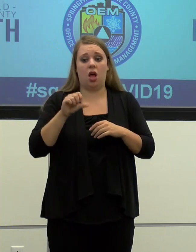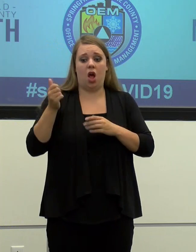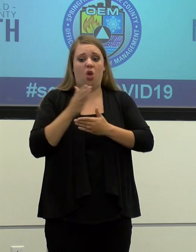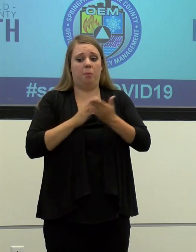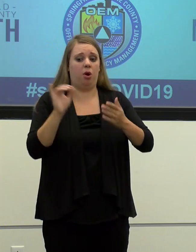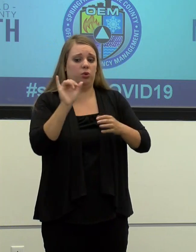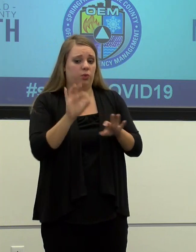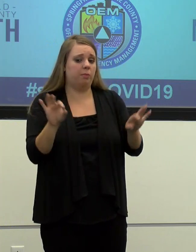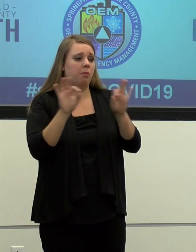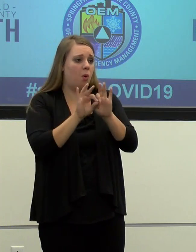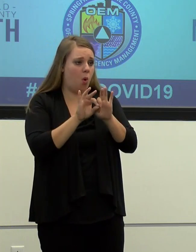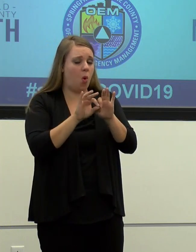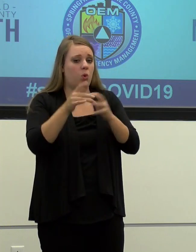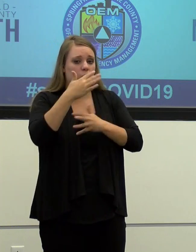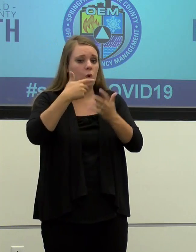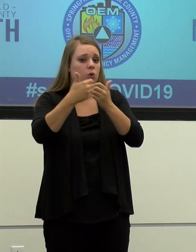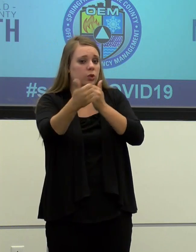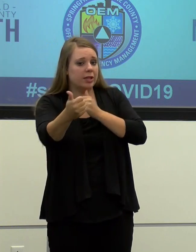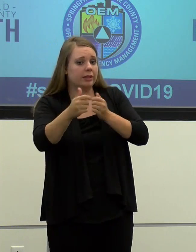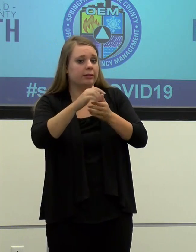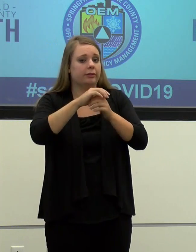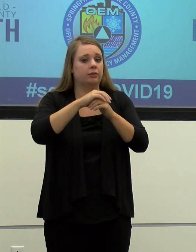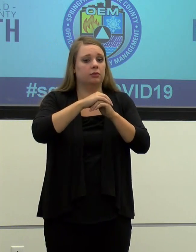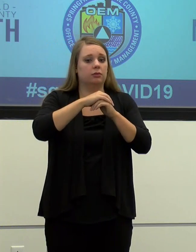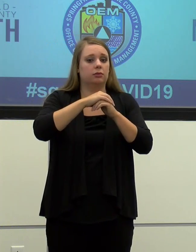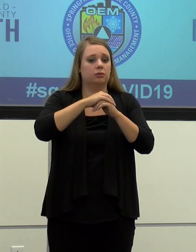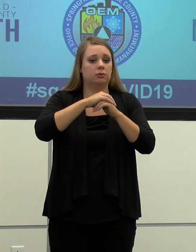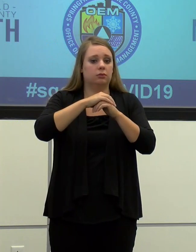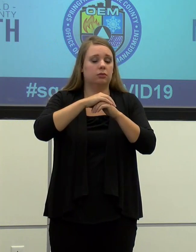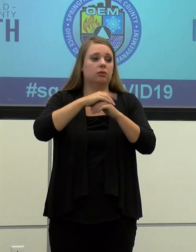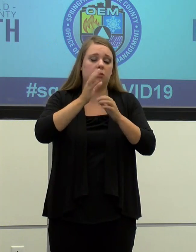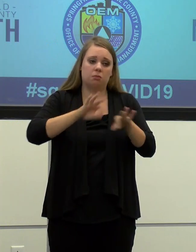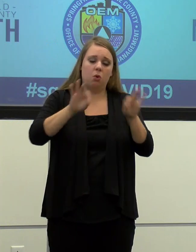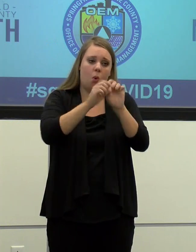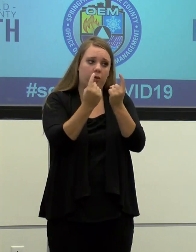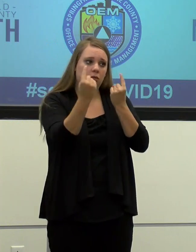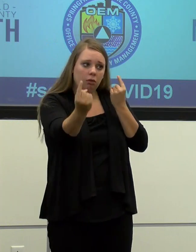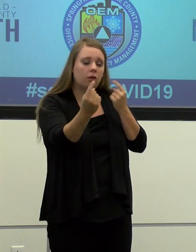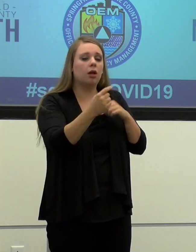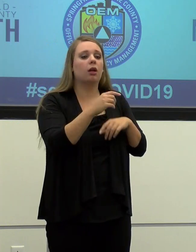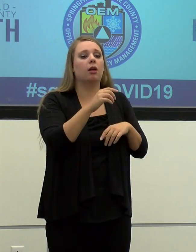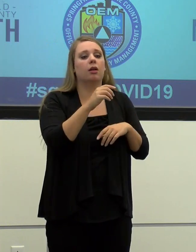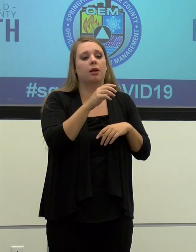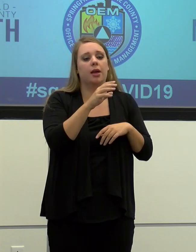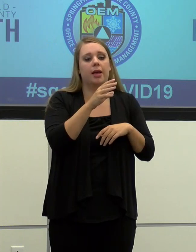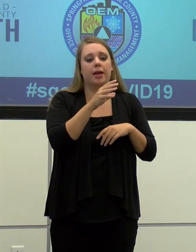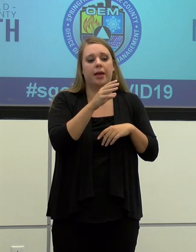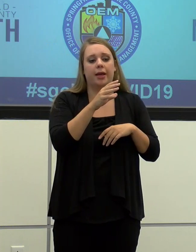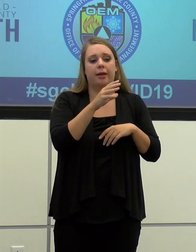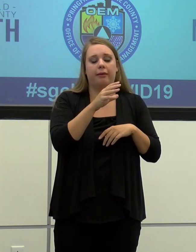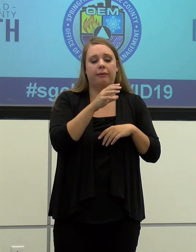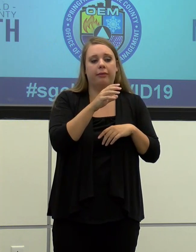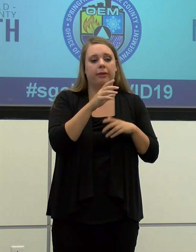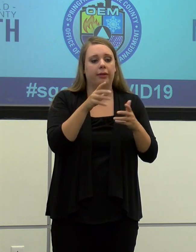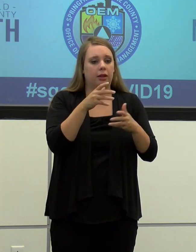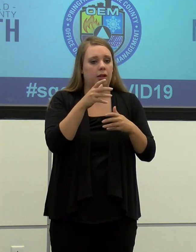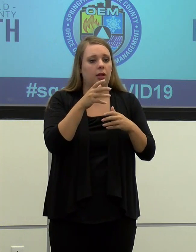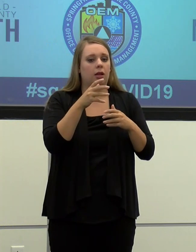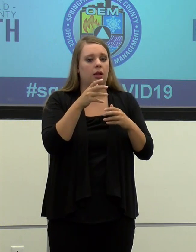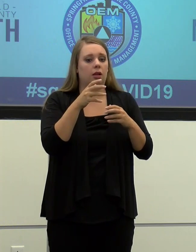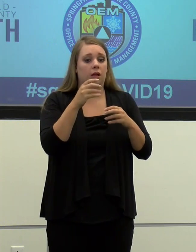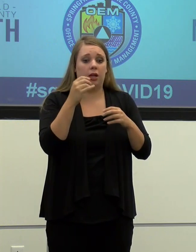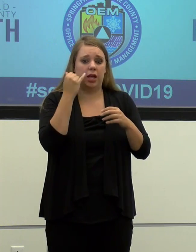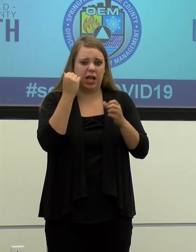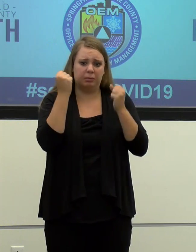pieces of the equation, physical distancing, uh, you know, crowd